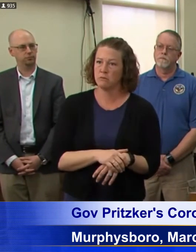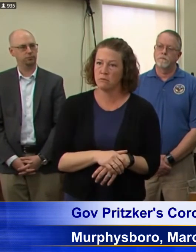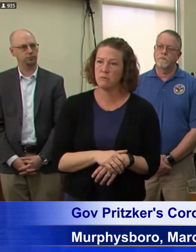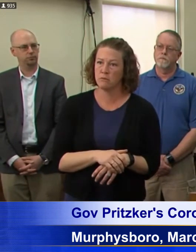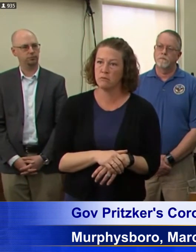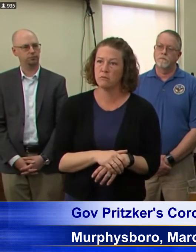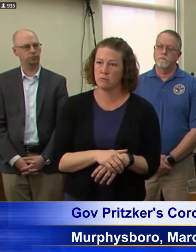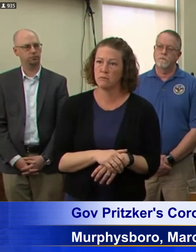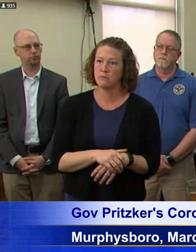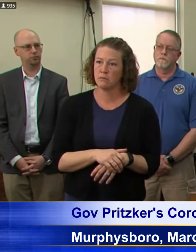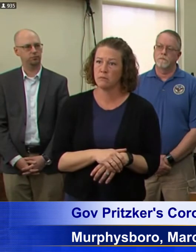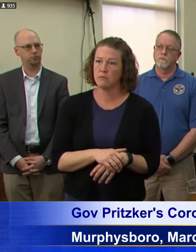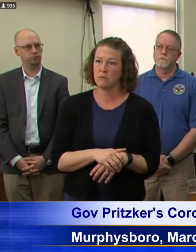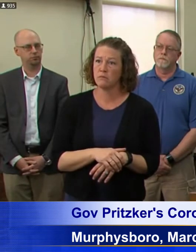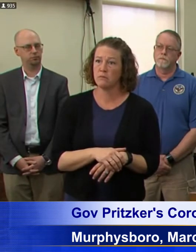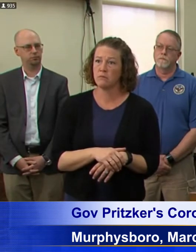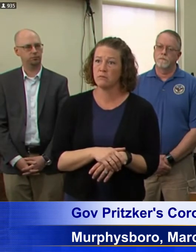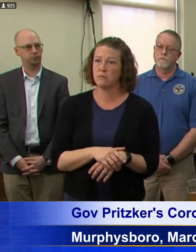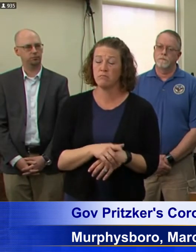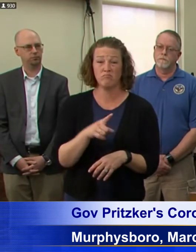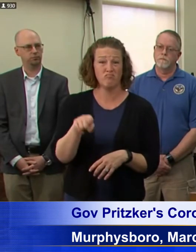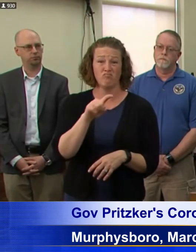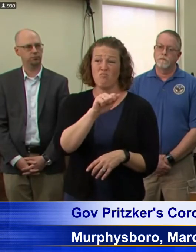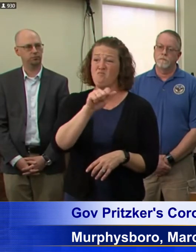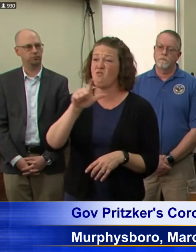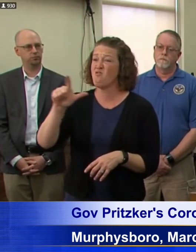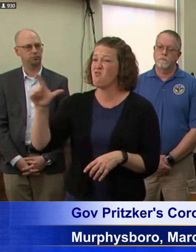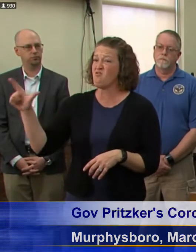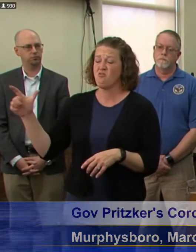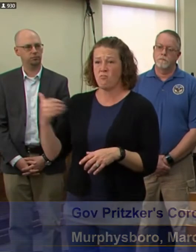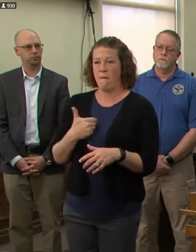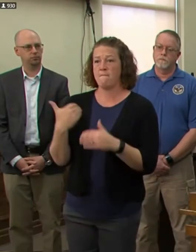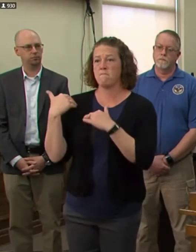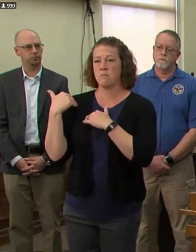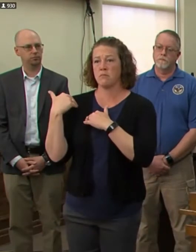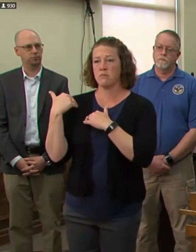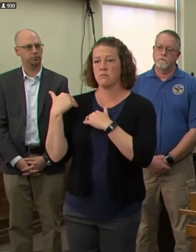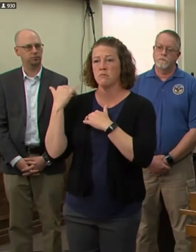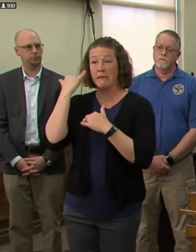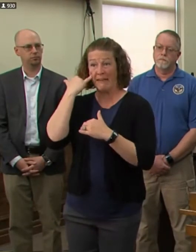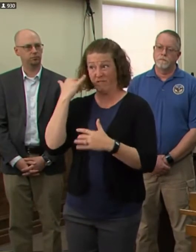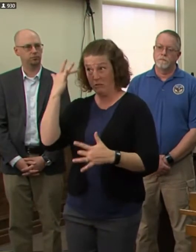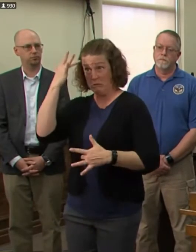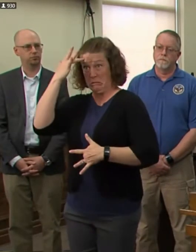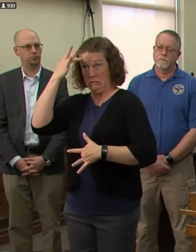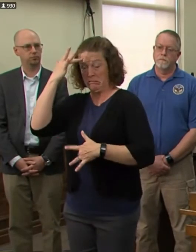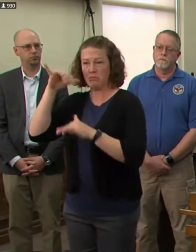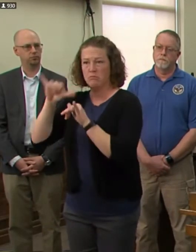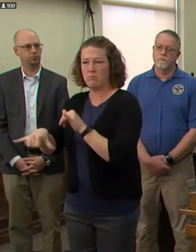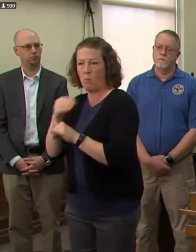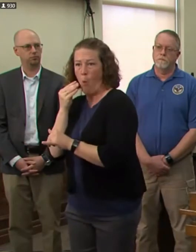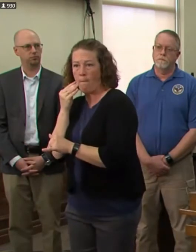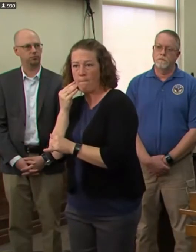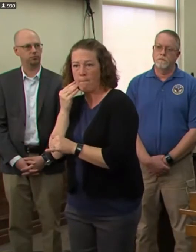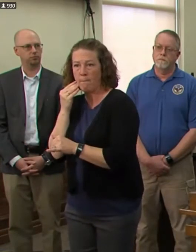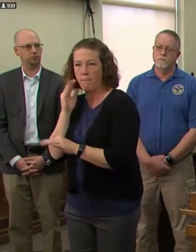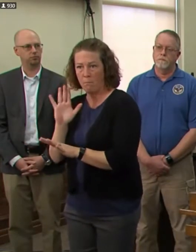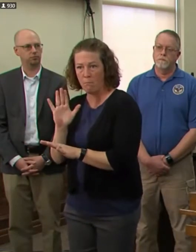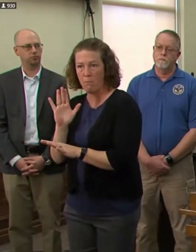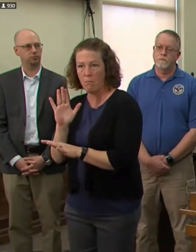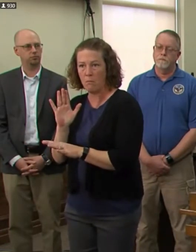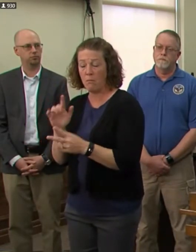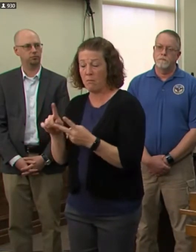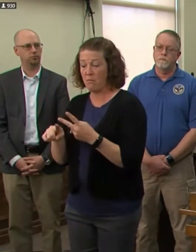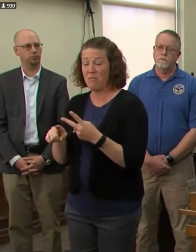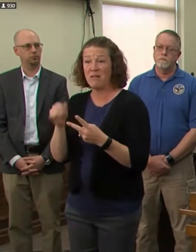So everyone has a role. If you have a mild illness and you're healthy, stay home. Stay home till you're well. If you're a